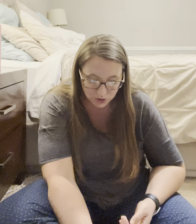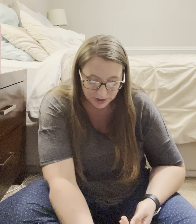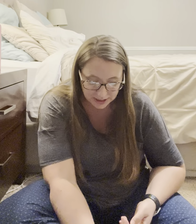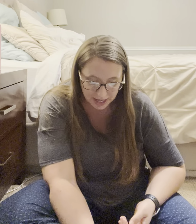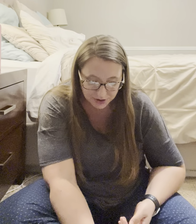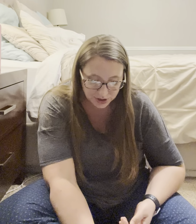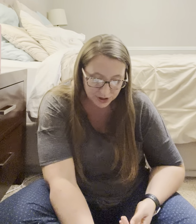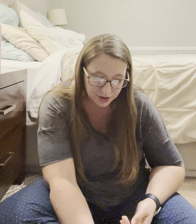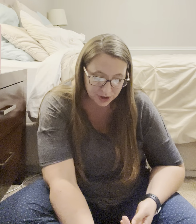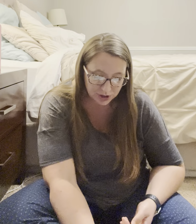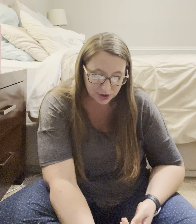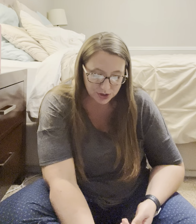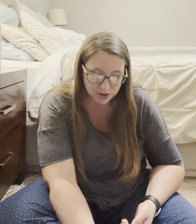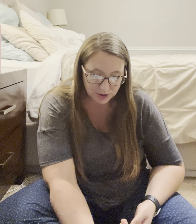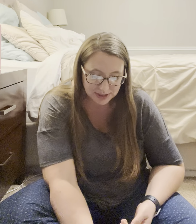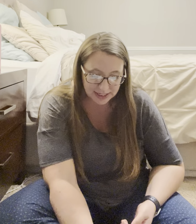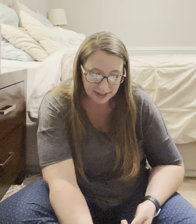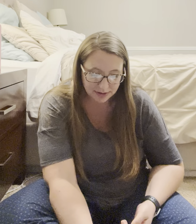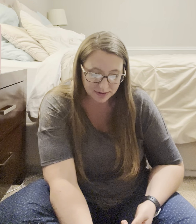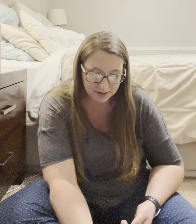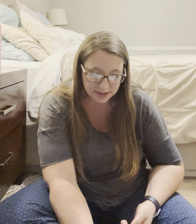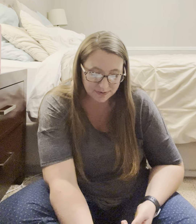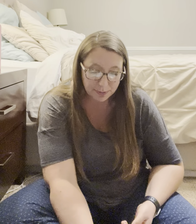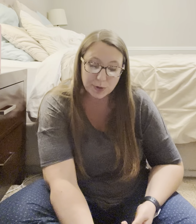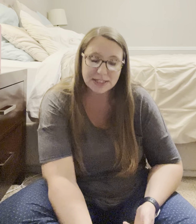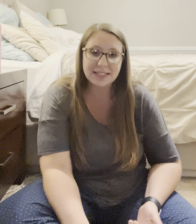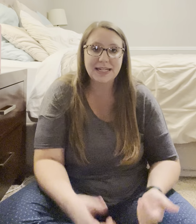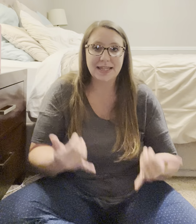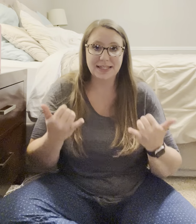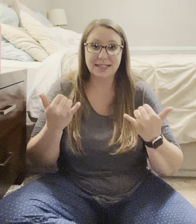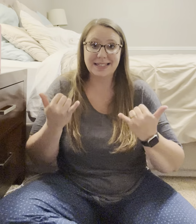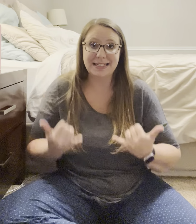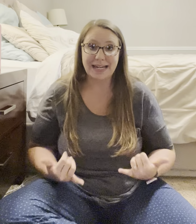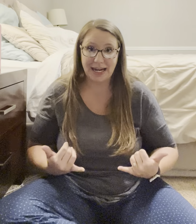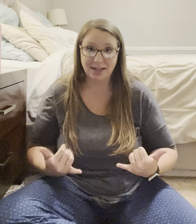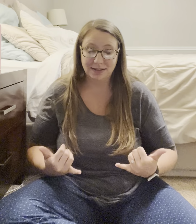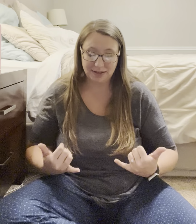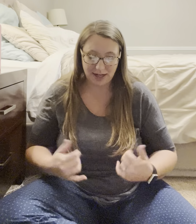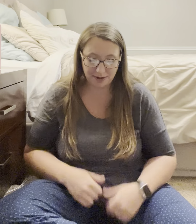showing the calendar. So, it's saying this February 16th is today. Okay.